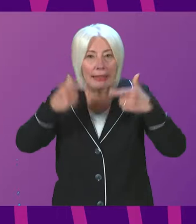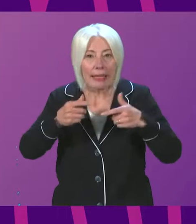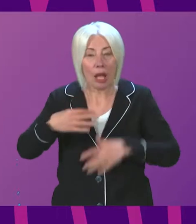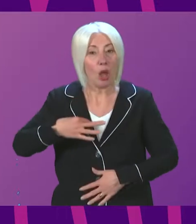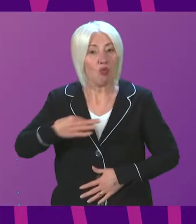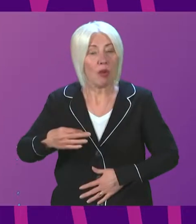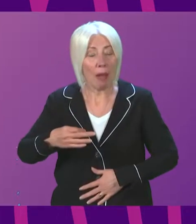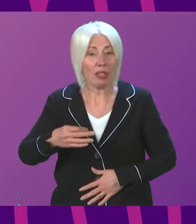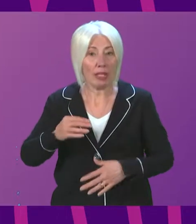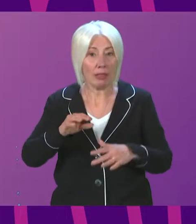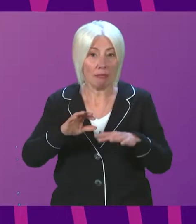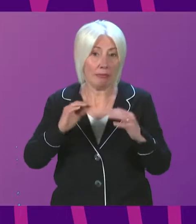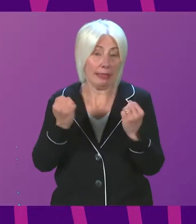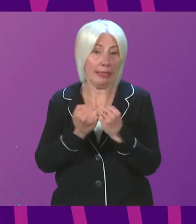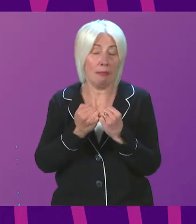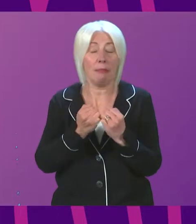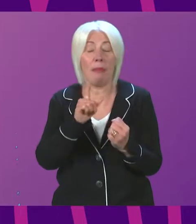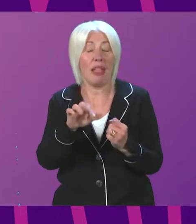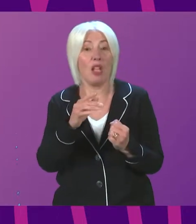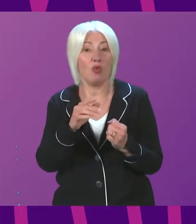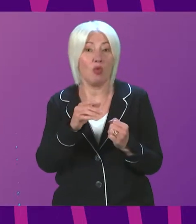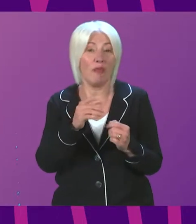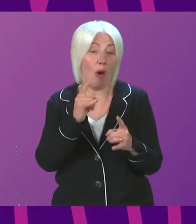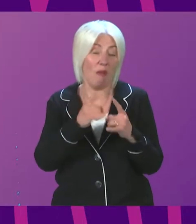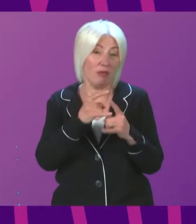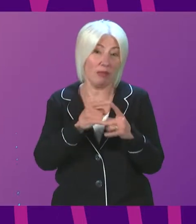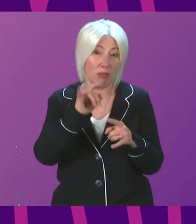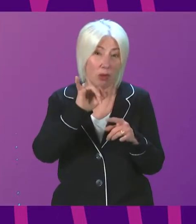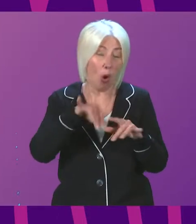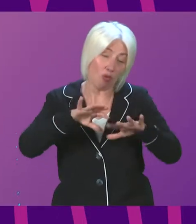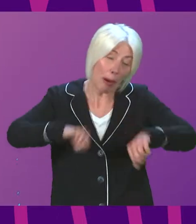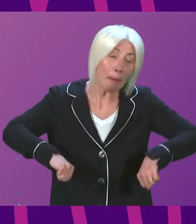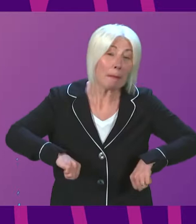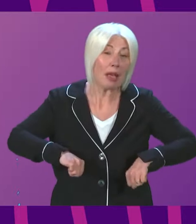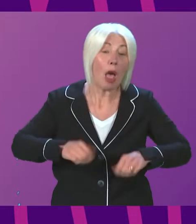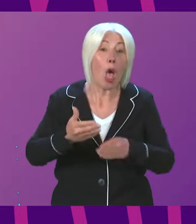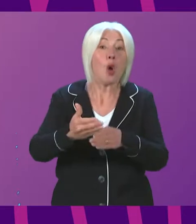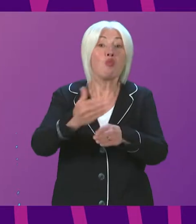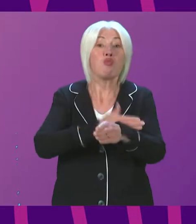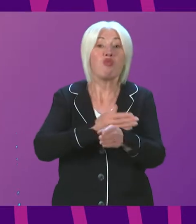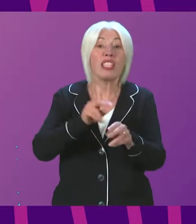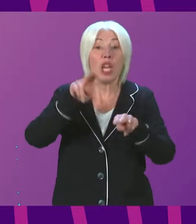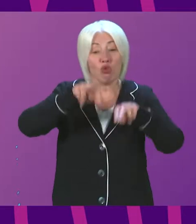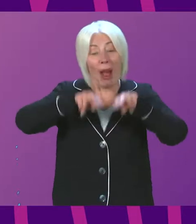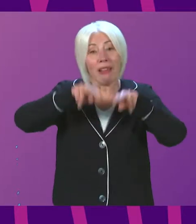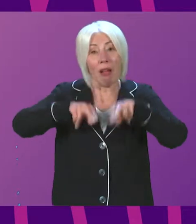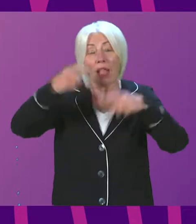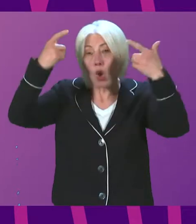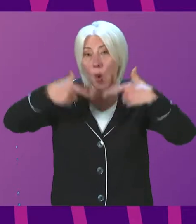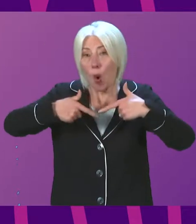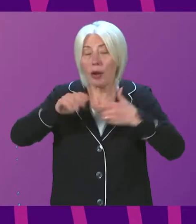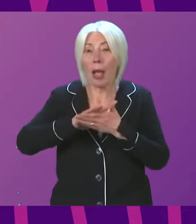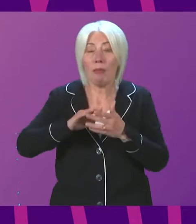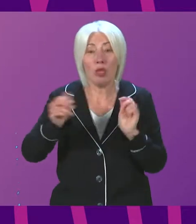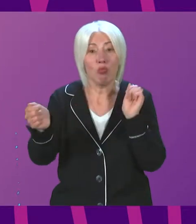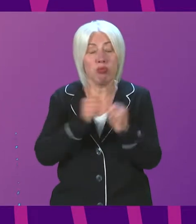victims of rape and serious sexual support in the pretrial period as a way of radically altering the experiences